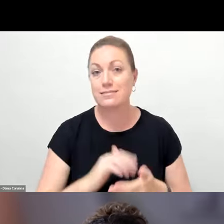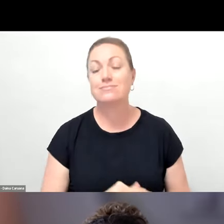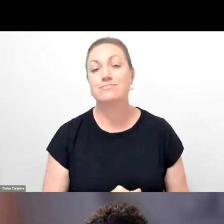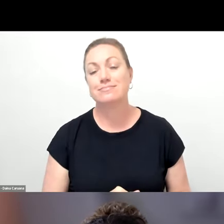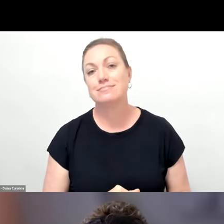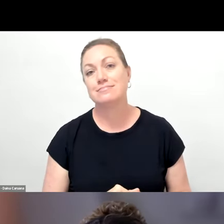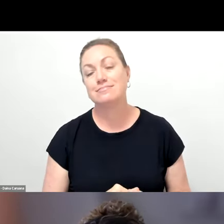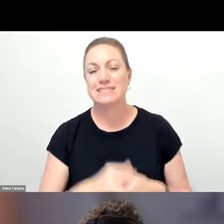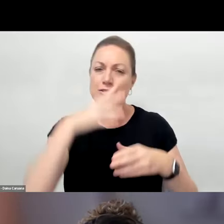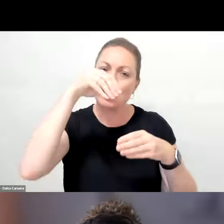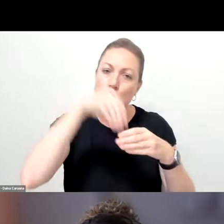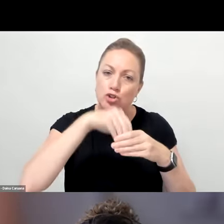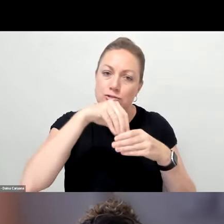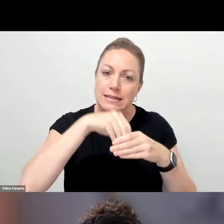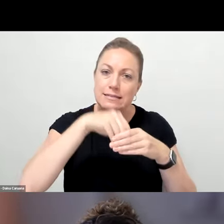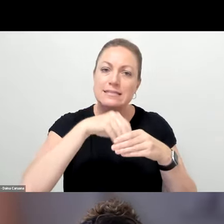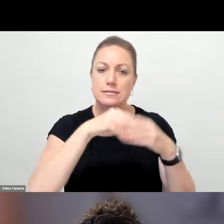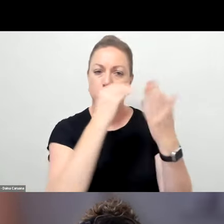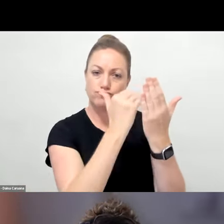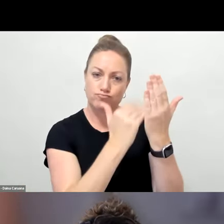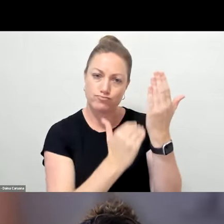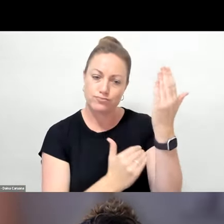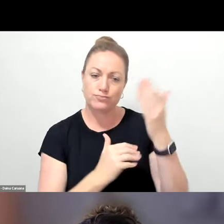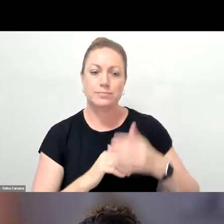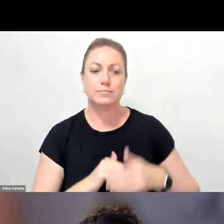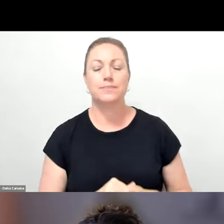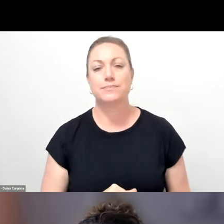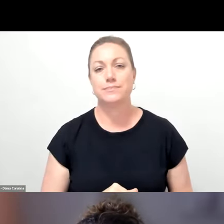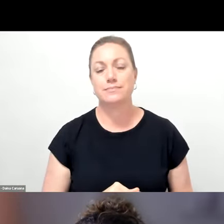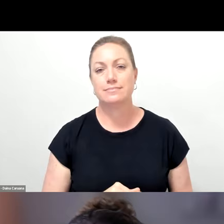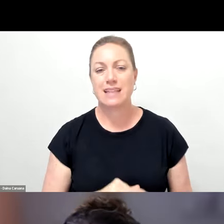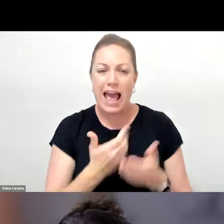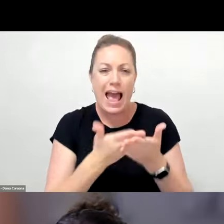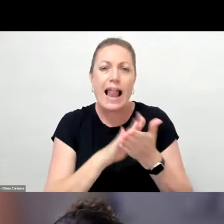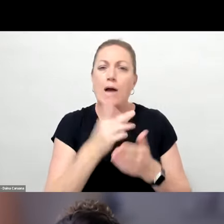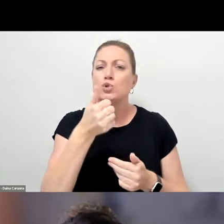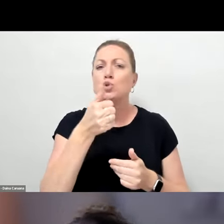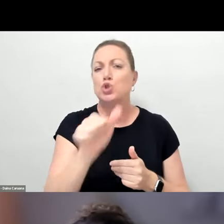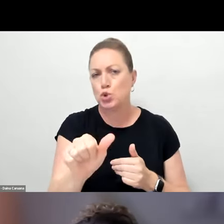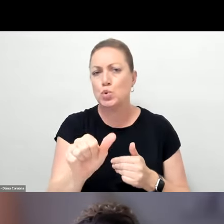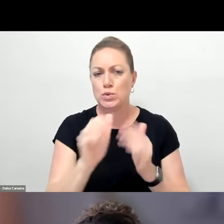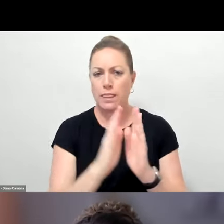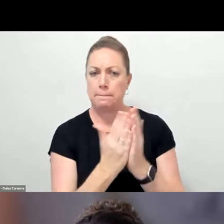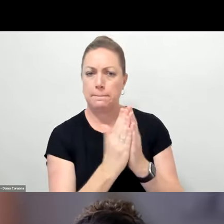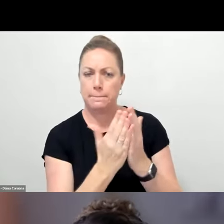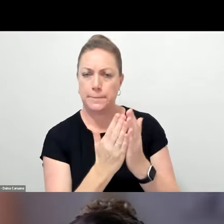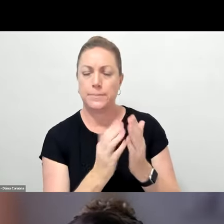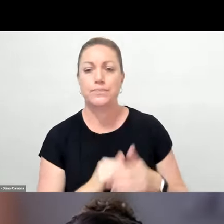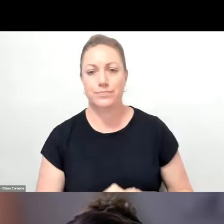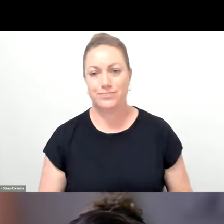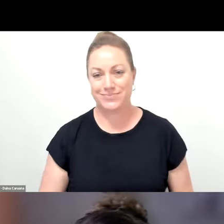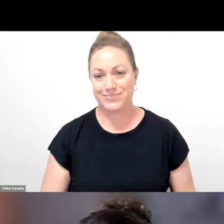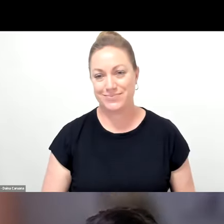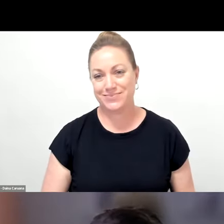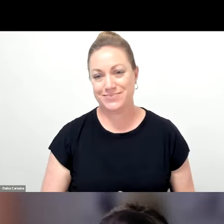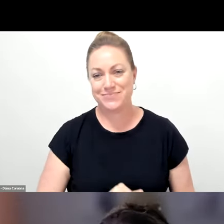The contents that's in the page and then how to use the handbook as well. Oh, Liz, this is